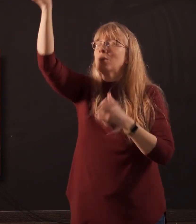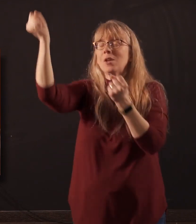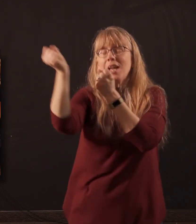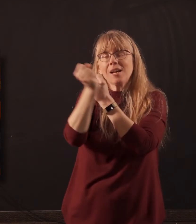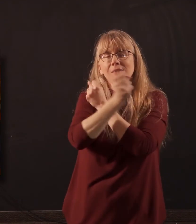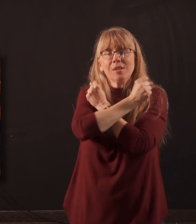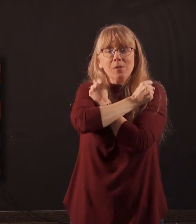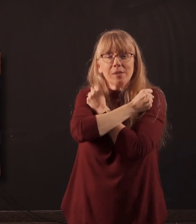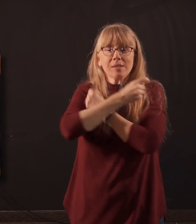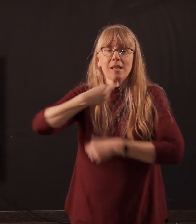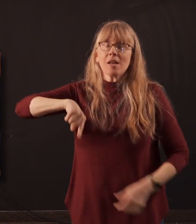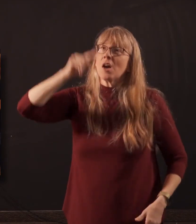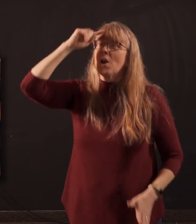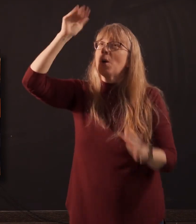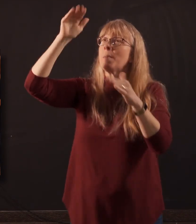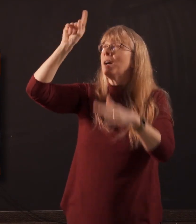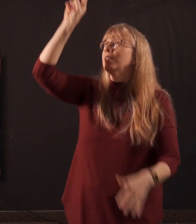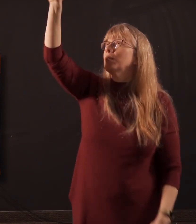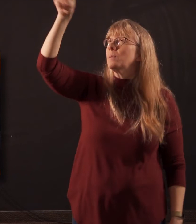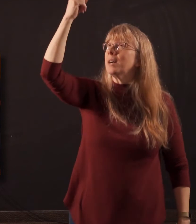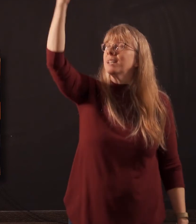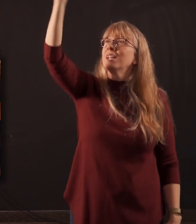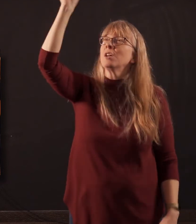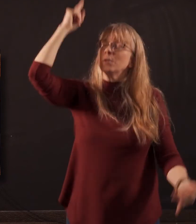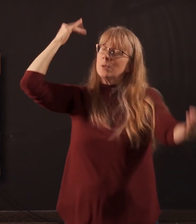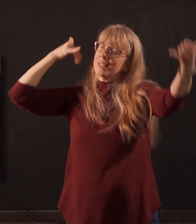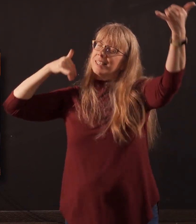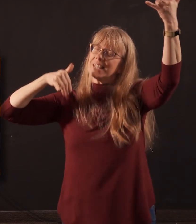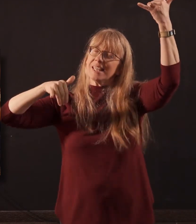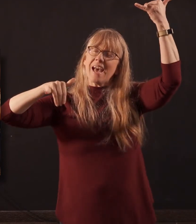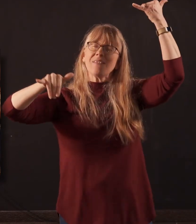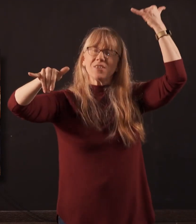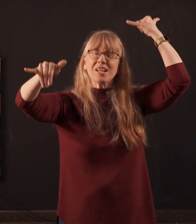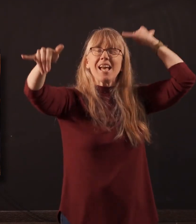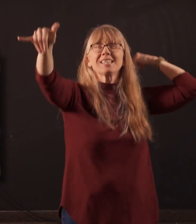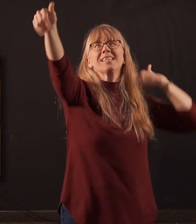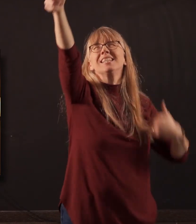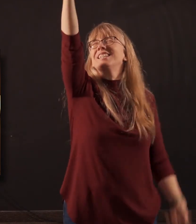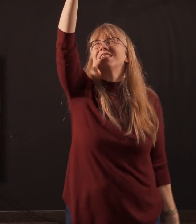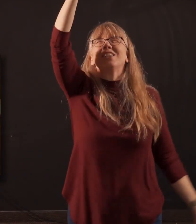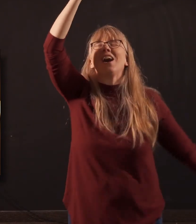Your love. We set our hope on the One who is the everlasting God.